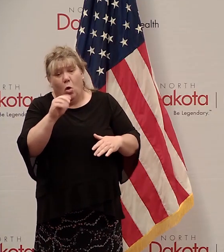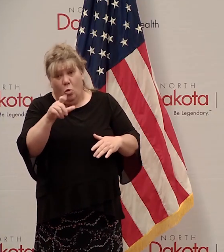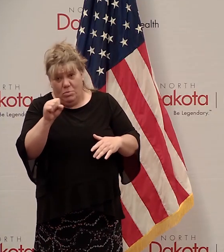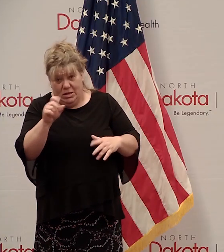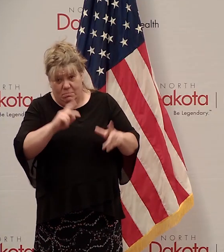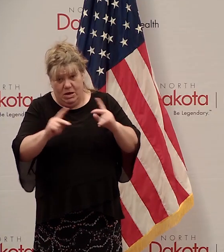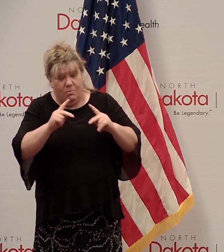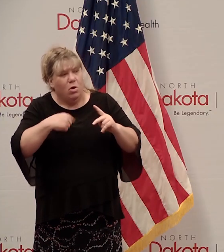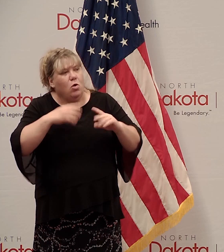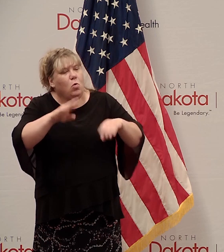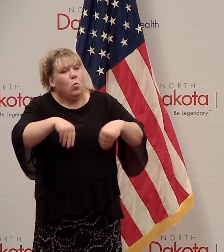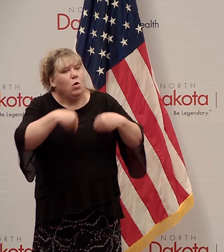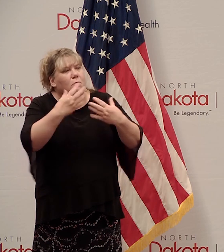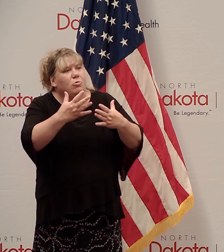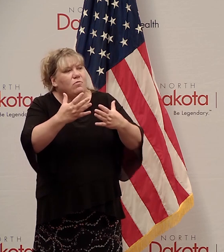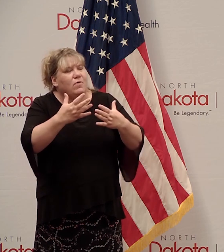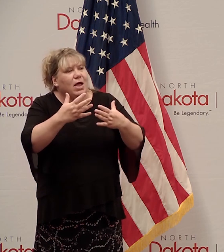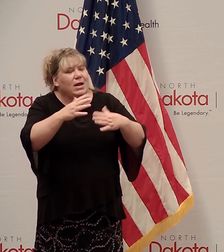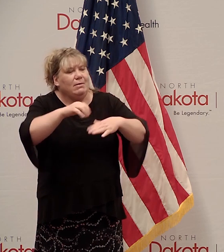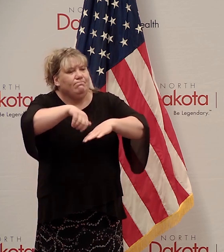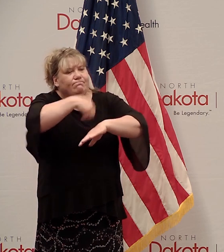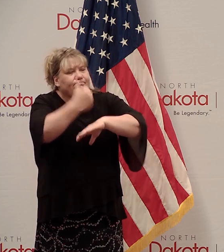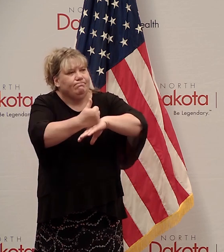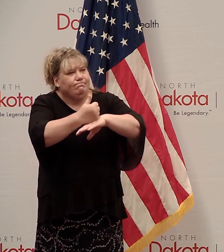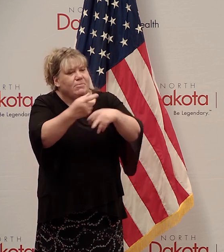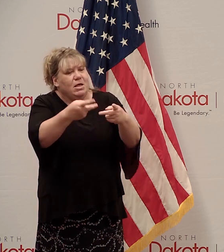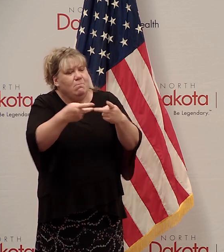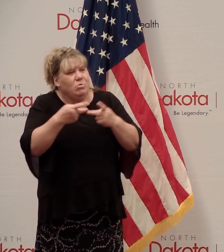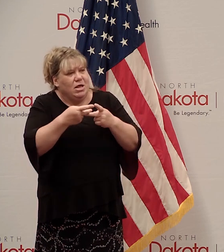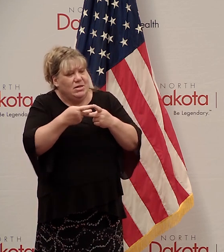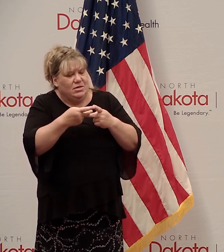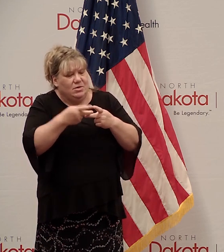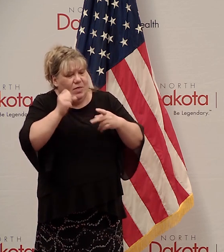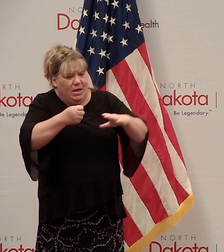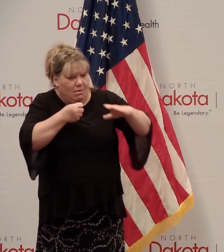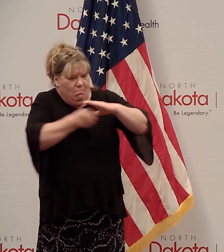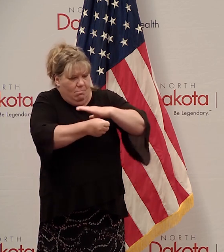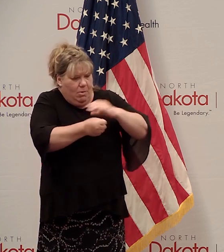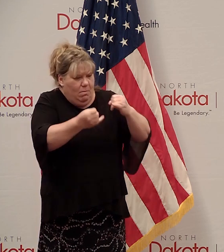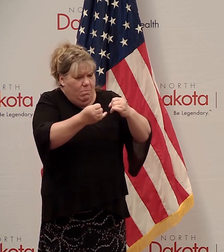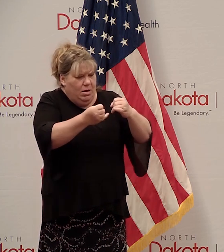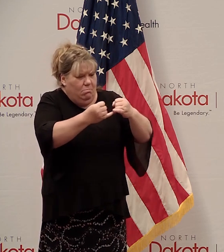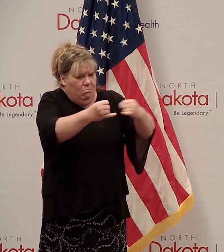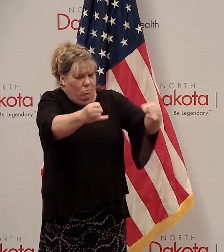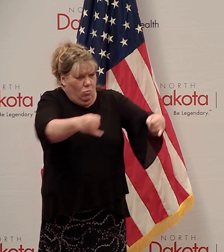settings that allow them to be quarantined by themselves.